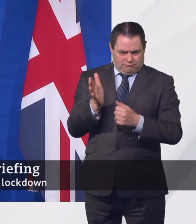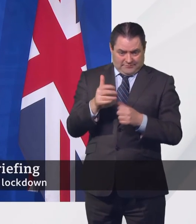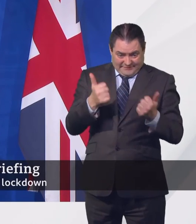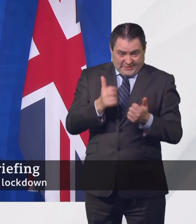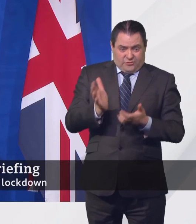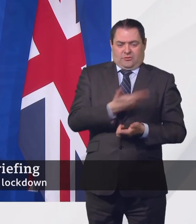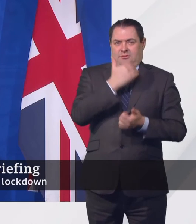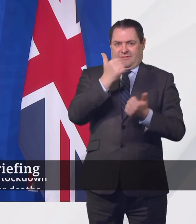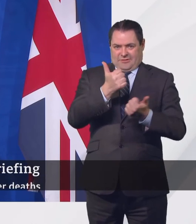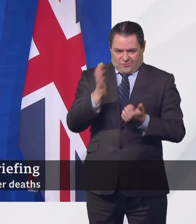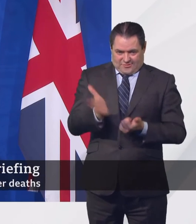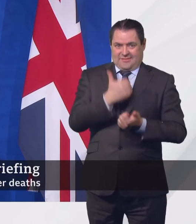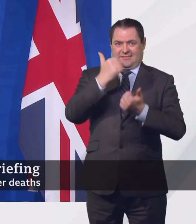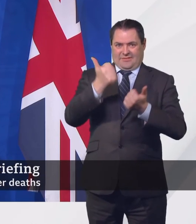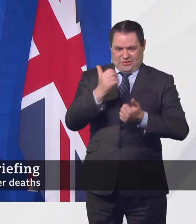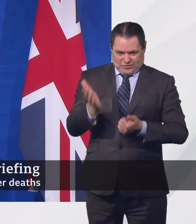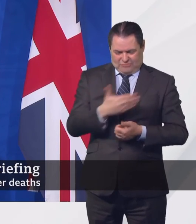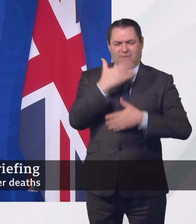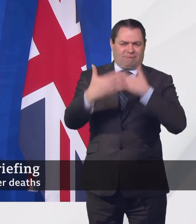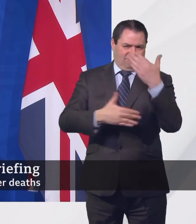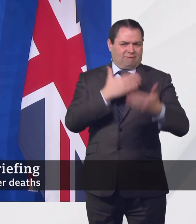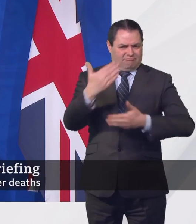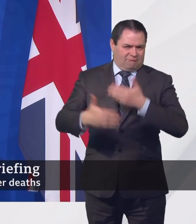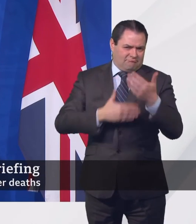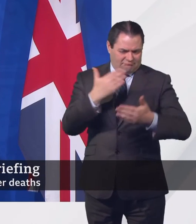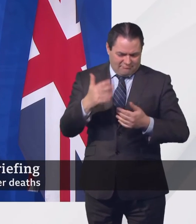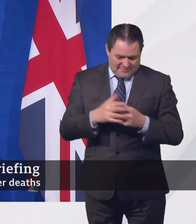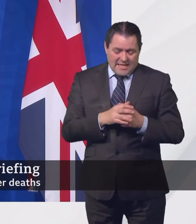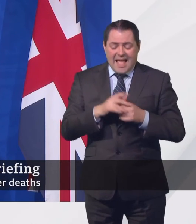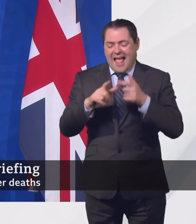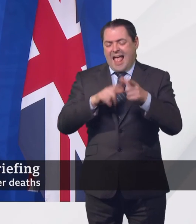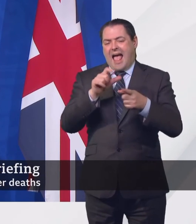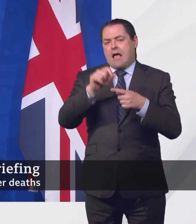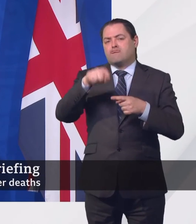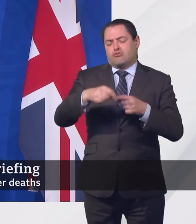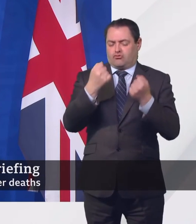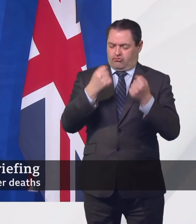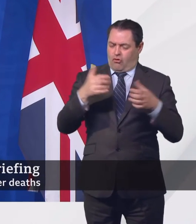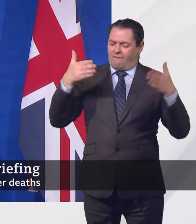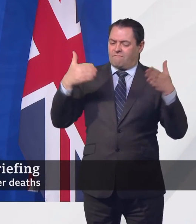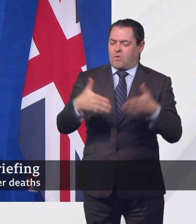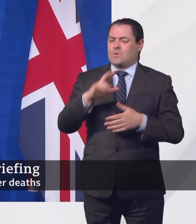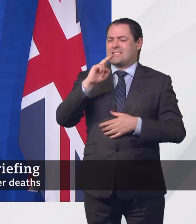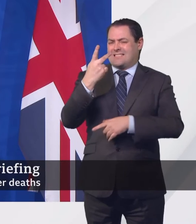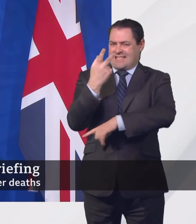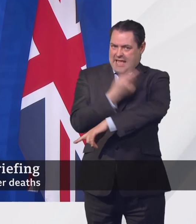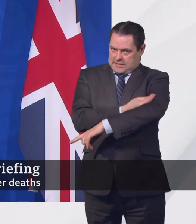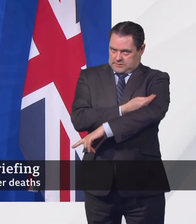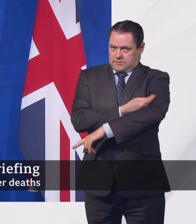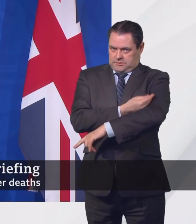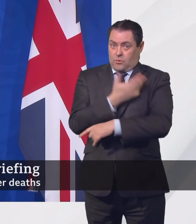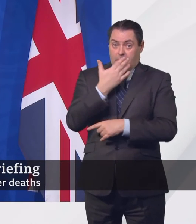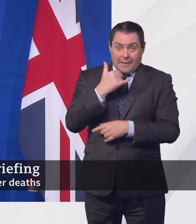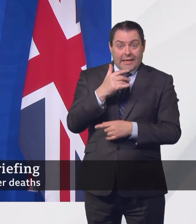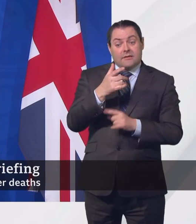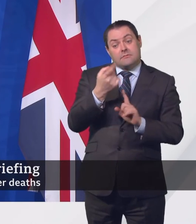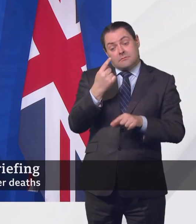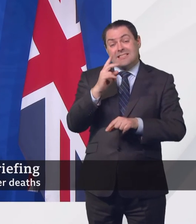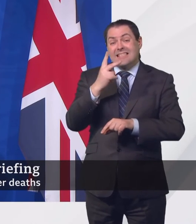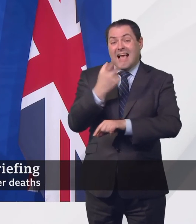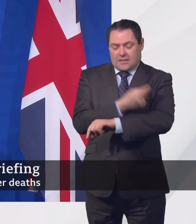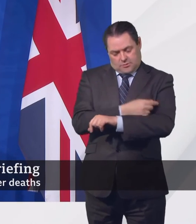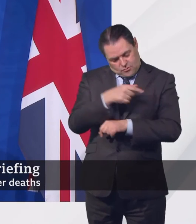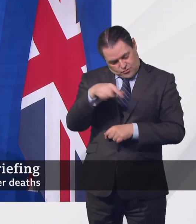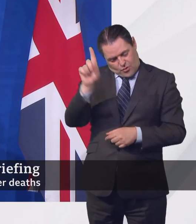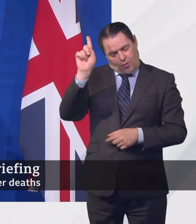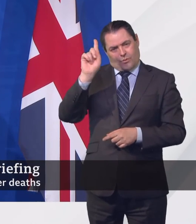supply that. And as I said, April is going to be the second dose month. Very important that everybody gets their second dose.